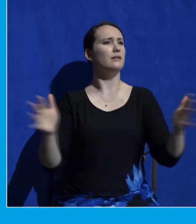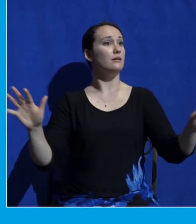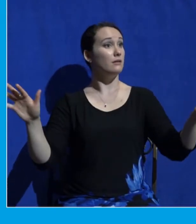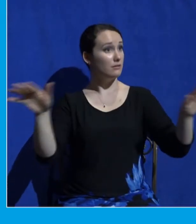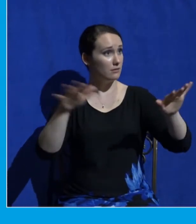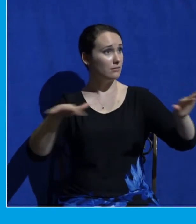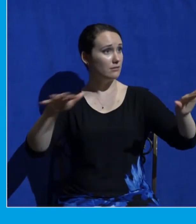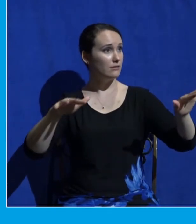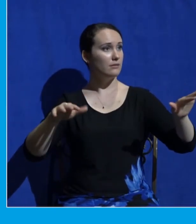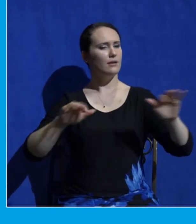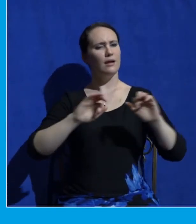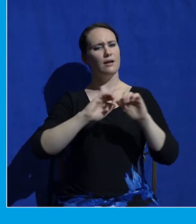listening to God.